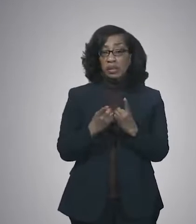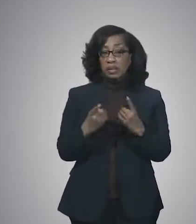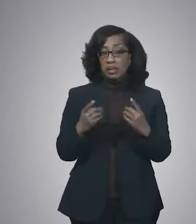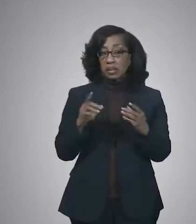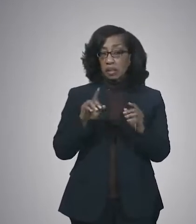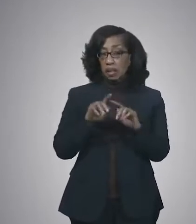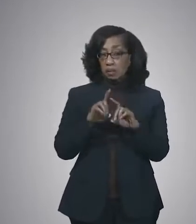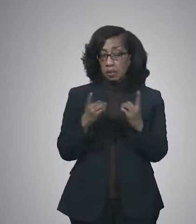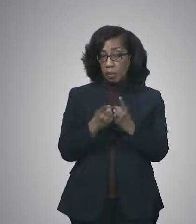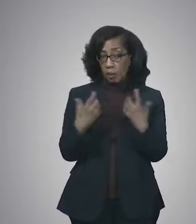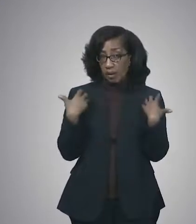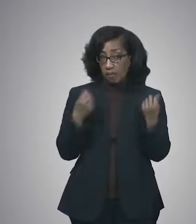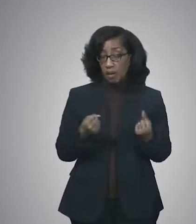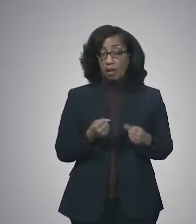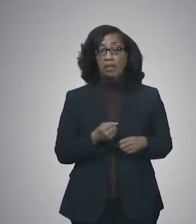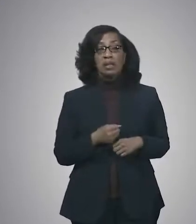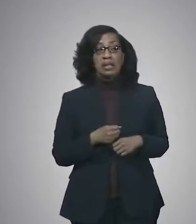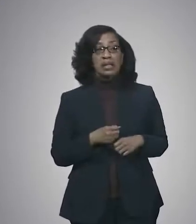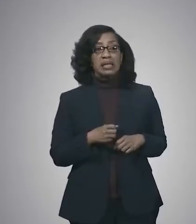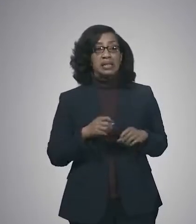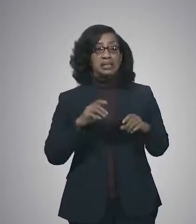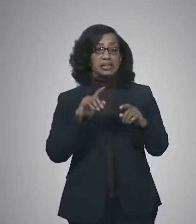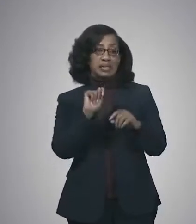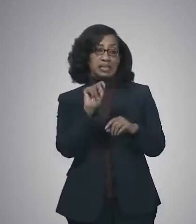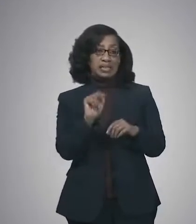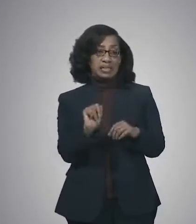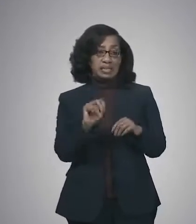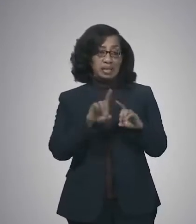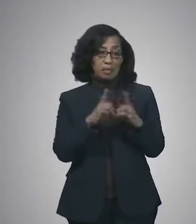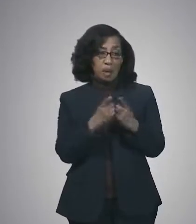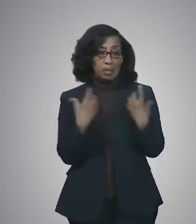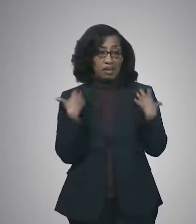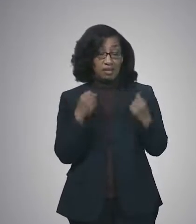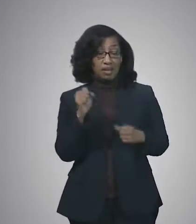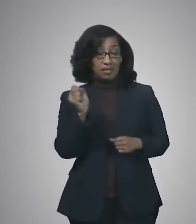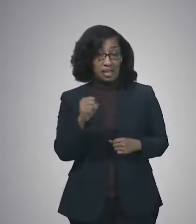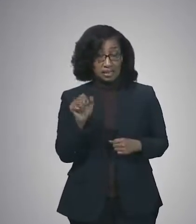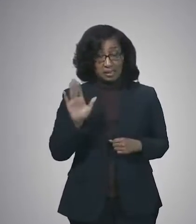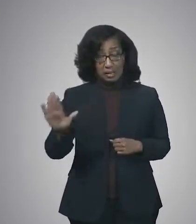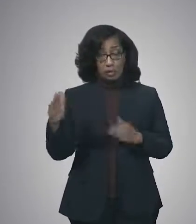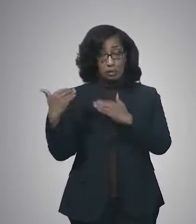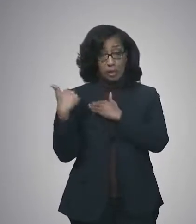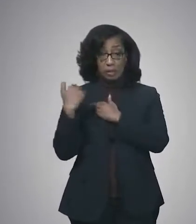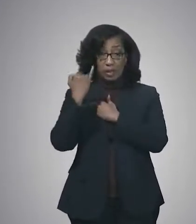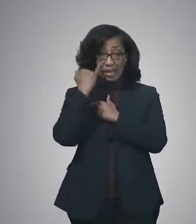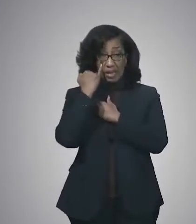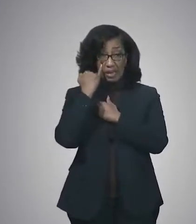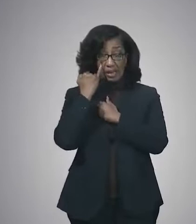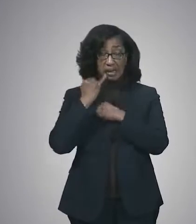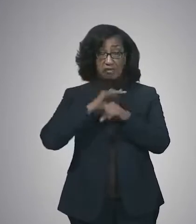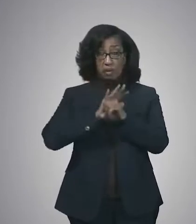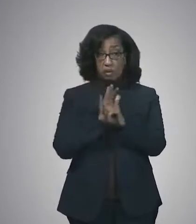the Tennessee Department of Health. But, students who are found to be COVID positive are still required to be in